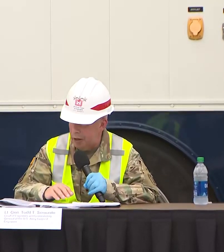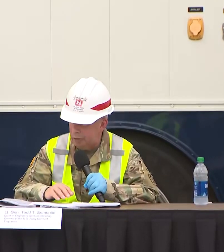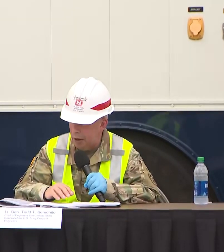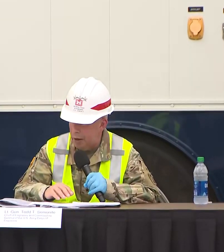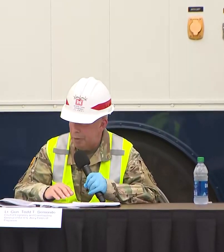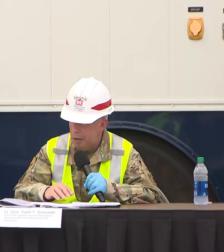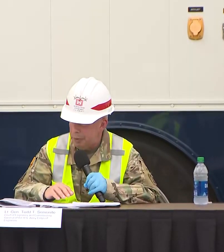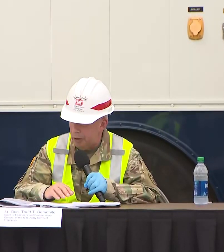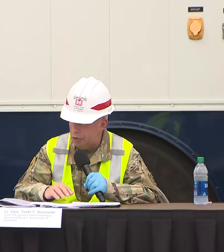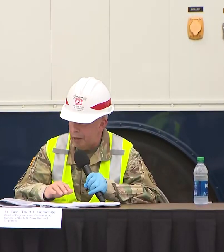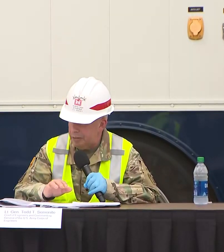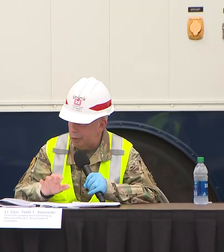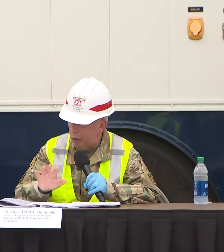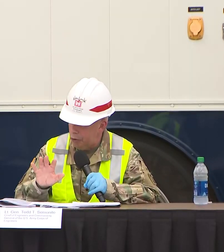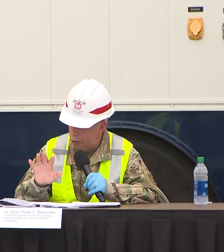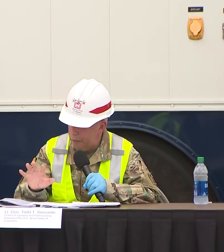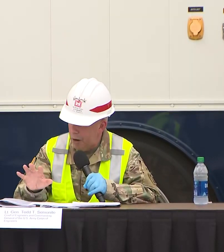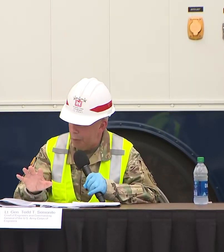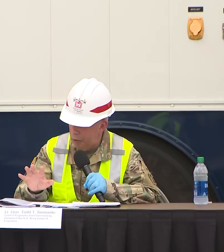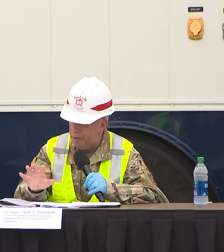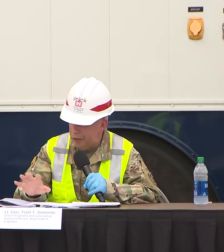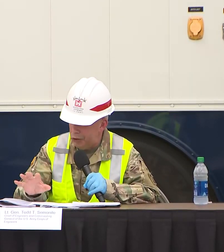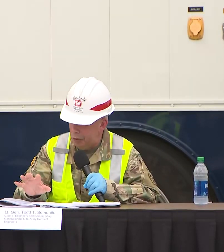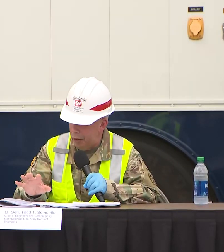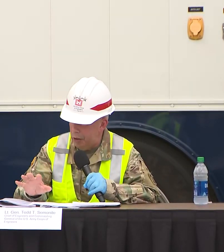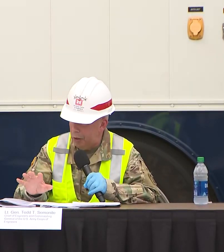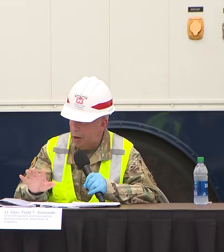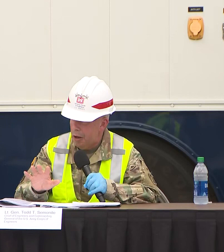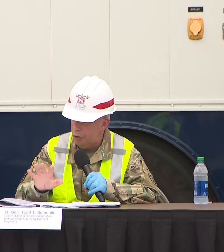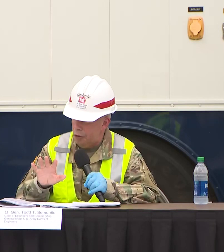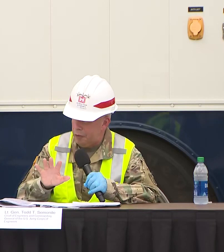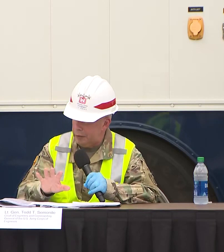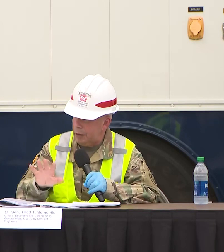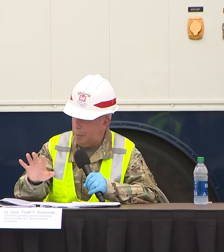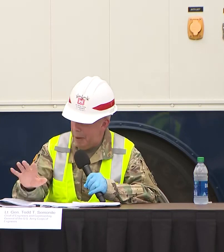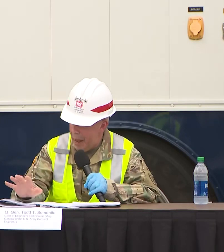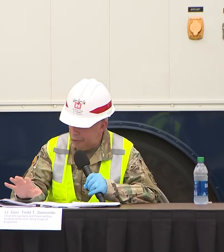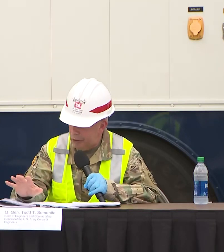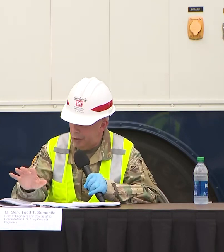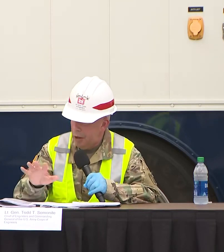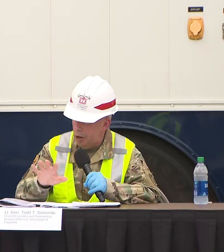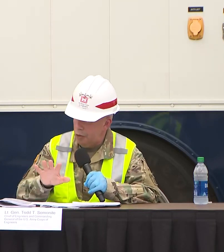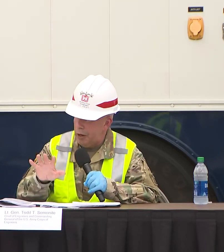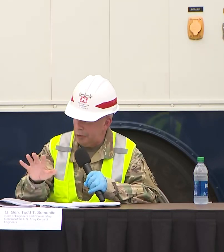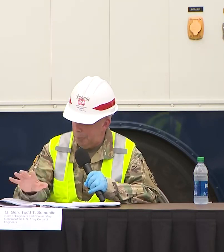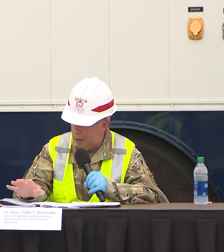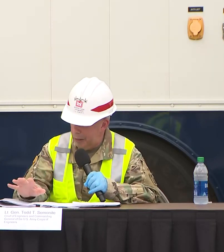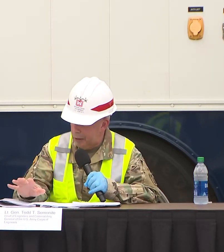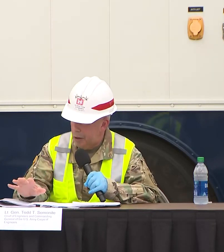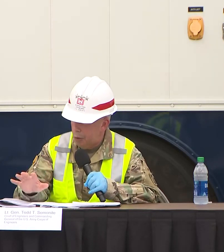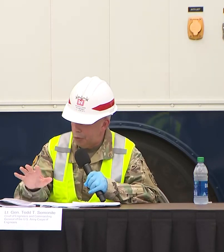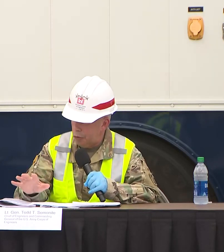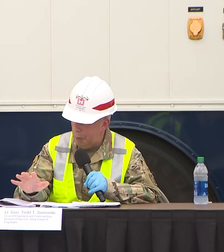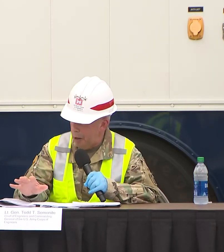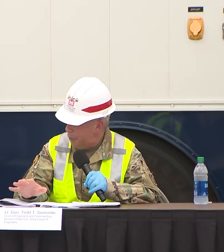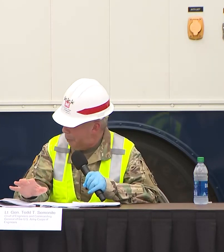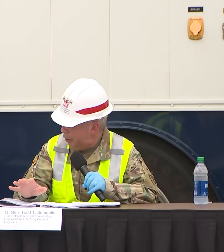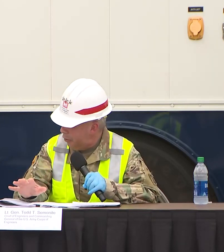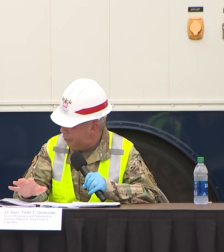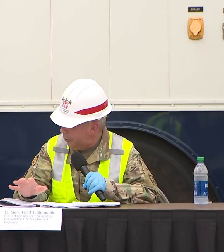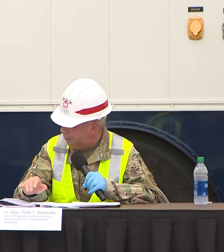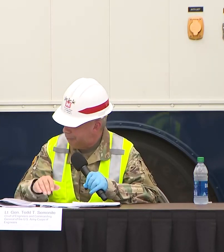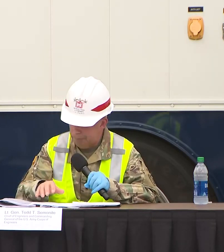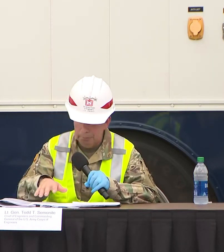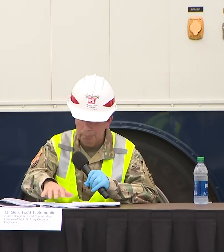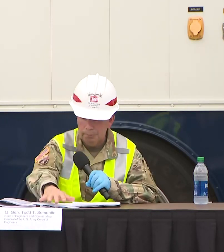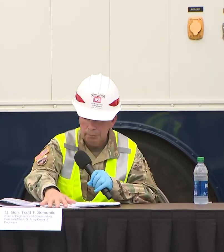to get this done on time because I think what you have got with a vision right here is you've got the capacity and you've got the plan we're just proud to be